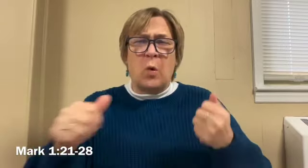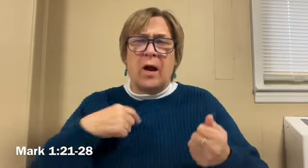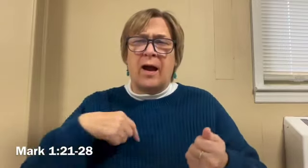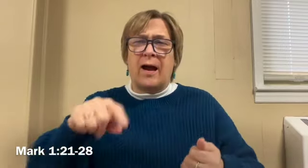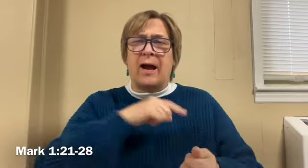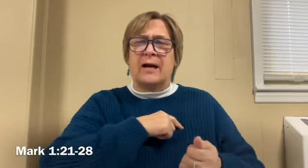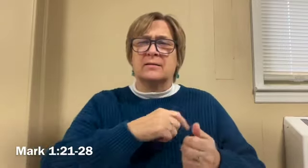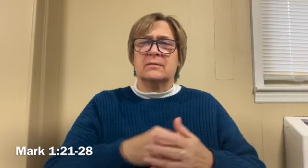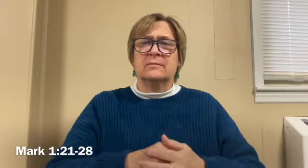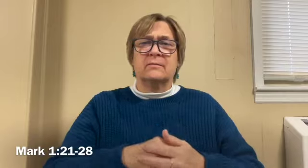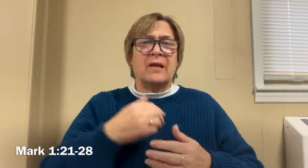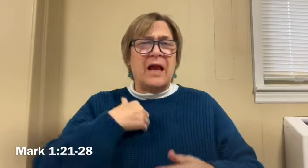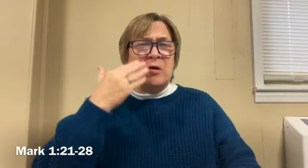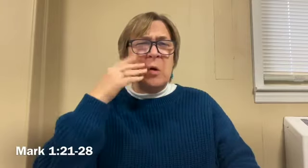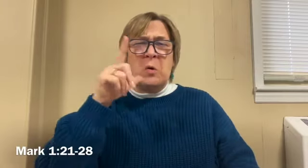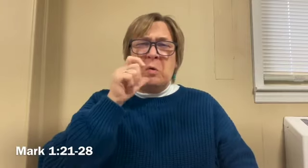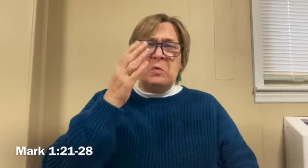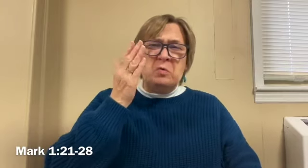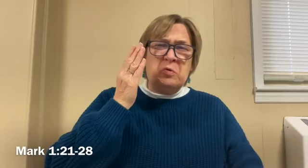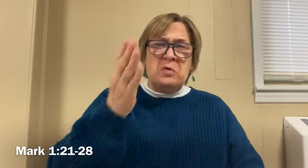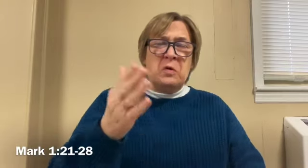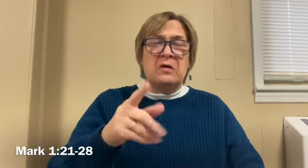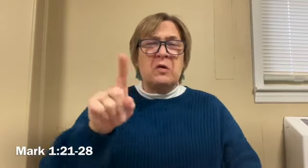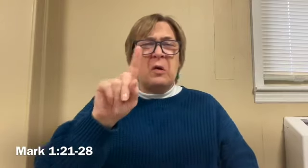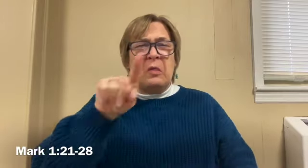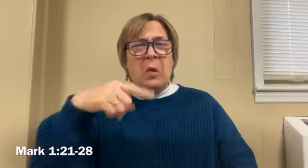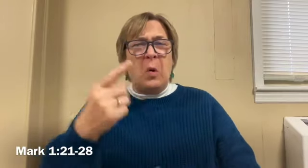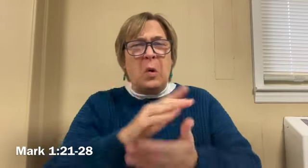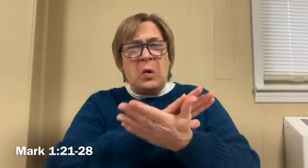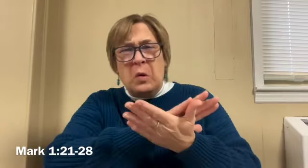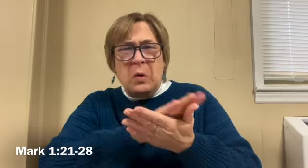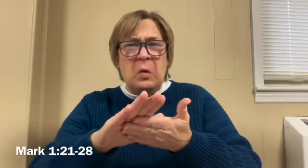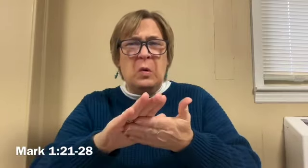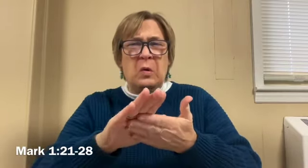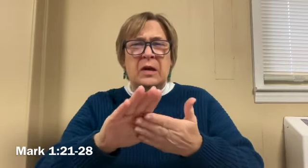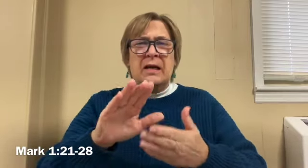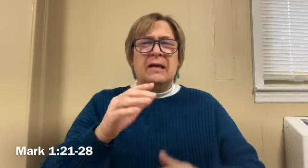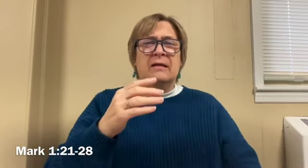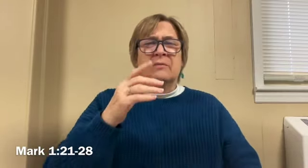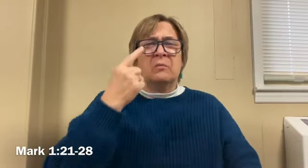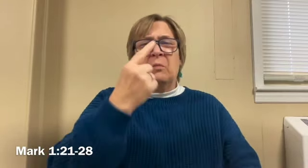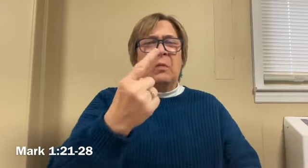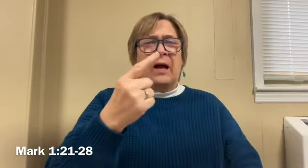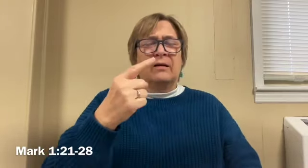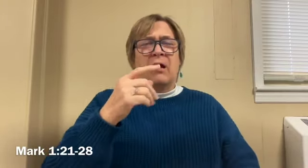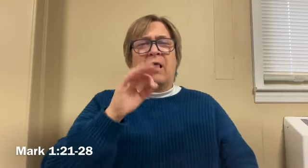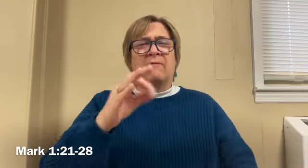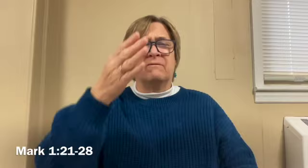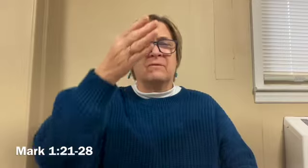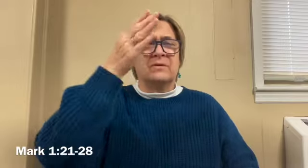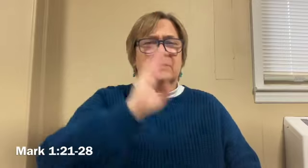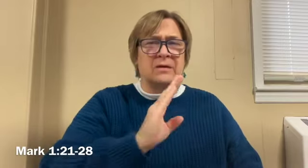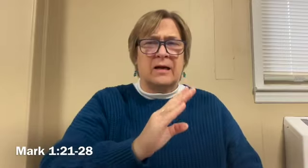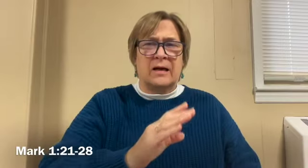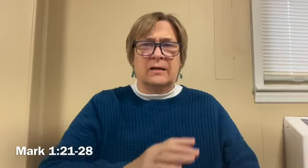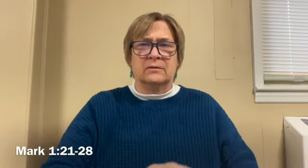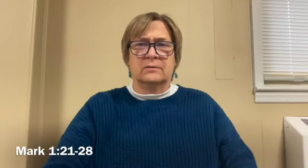you come here to destroy us i know who you are the holy one of god jesus